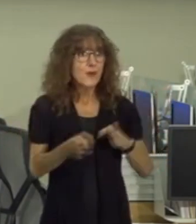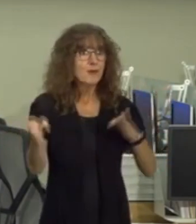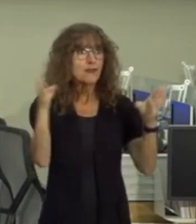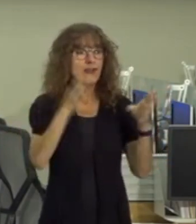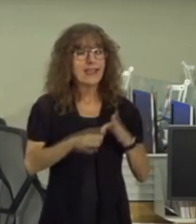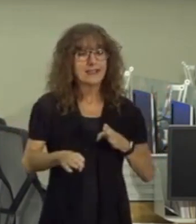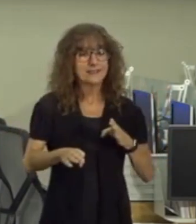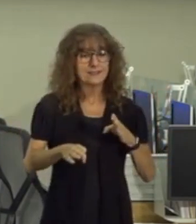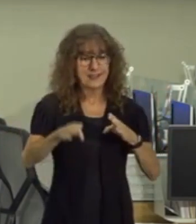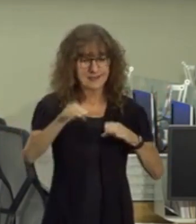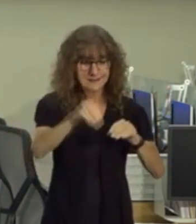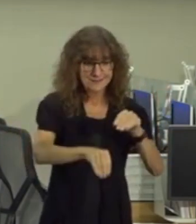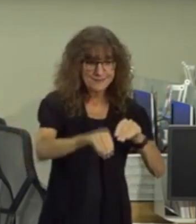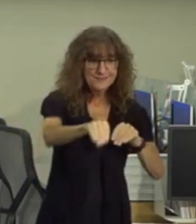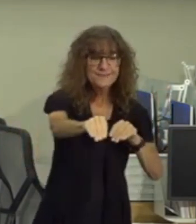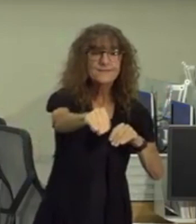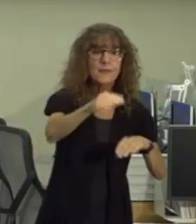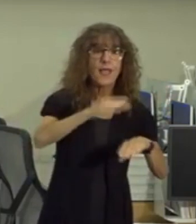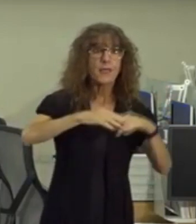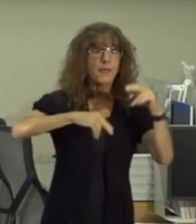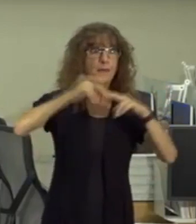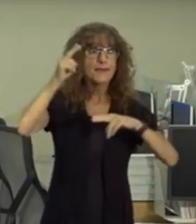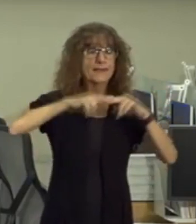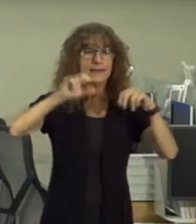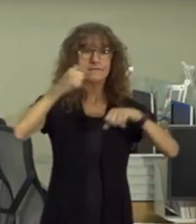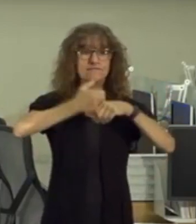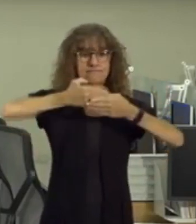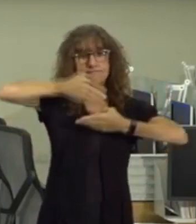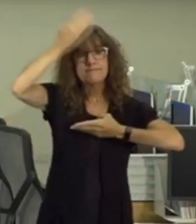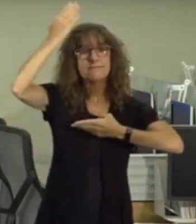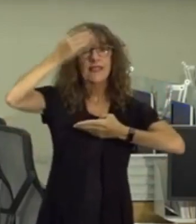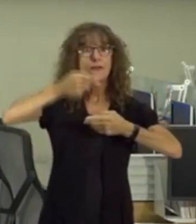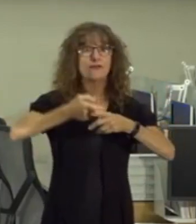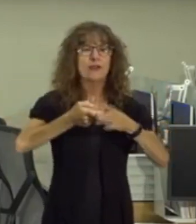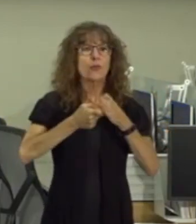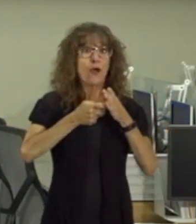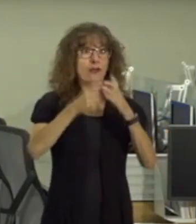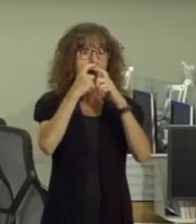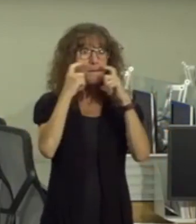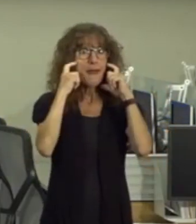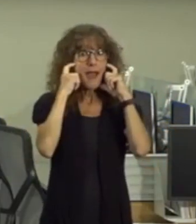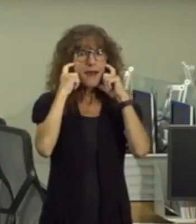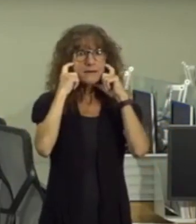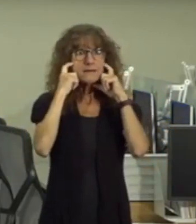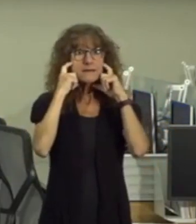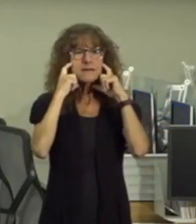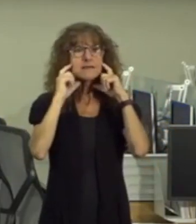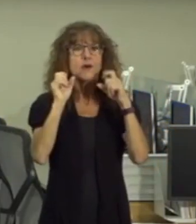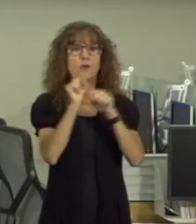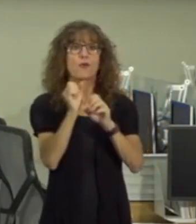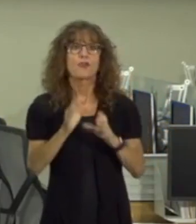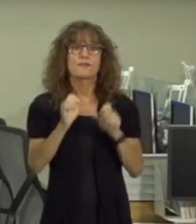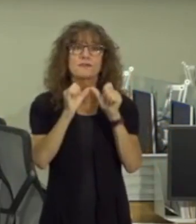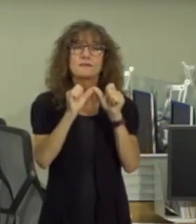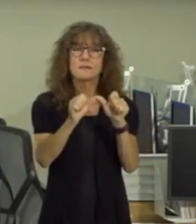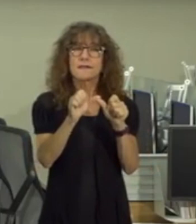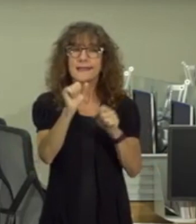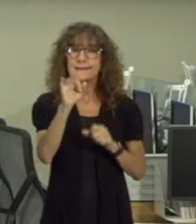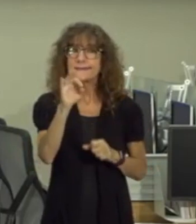marking our buildings placing screens and requiring masks to help keep safe our employees